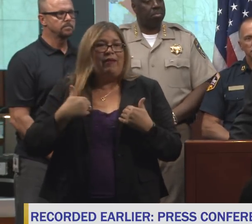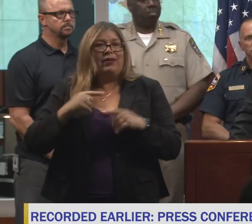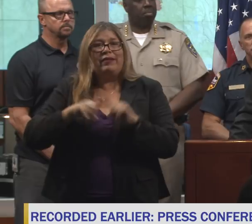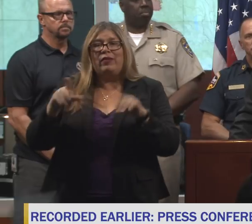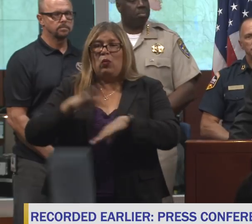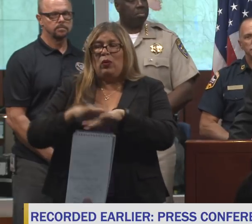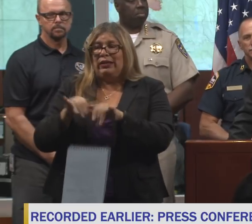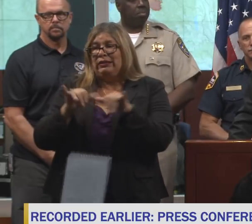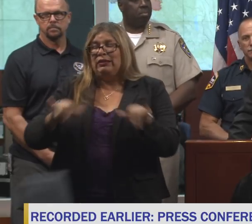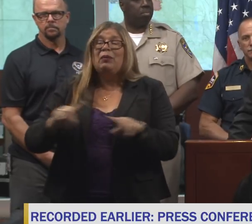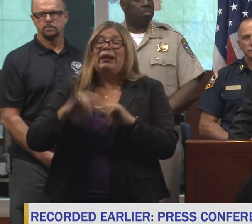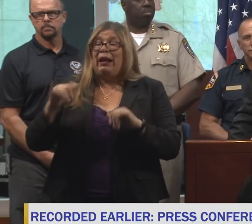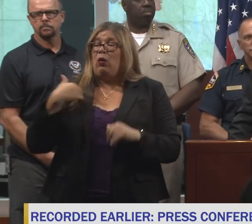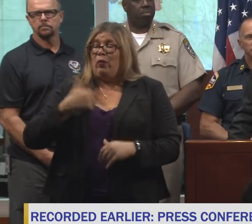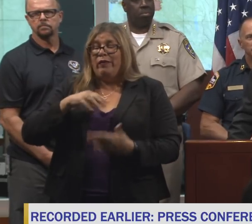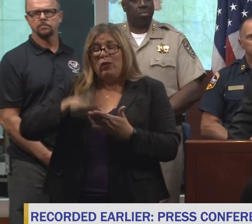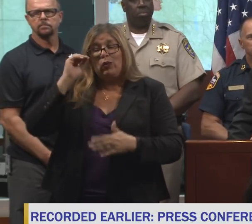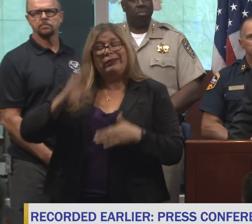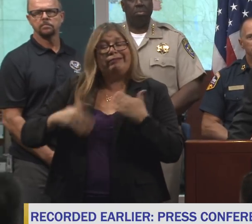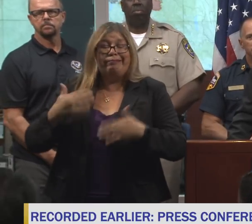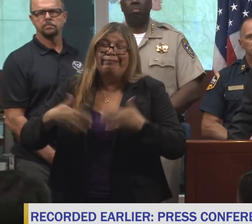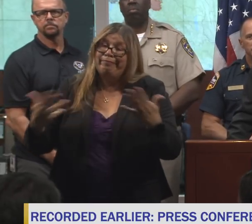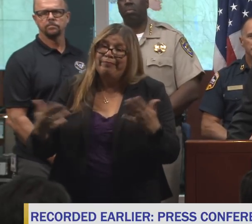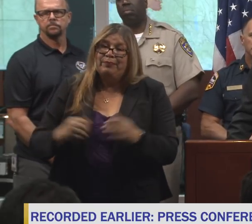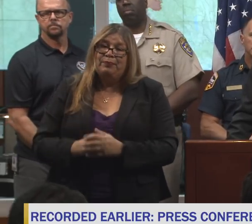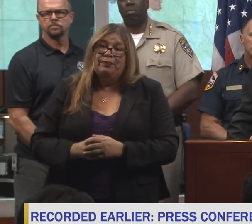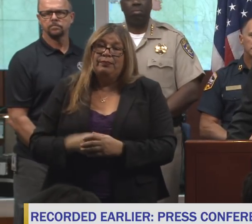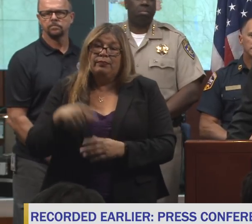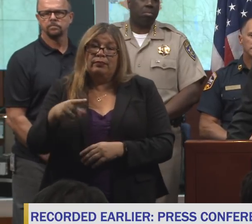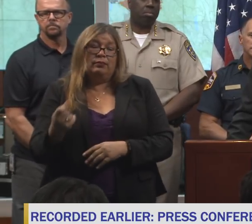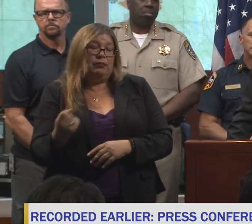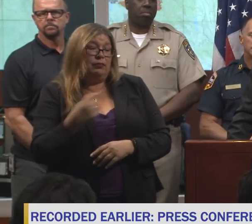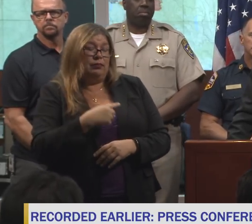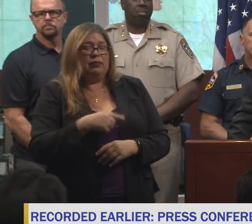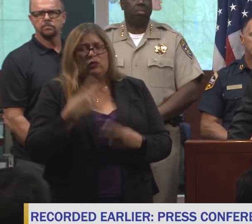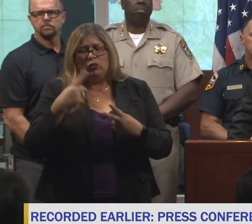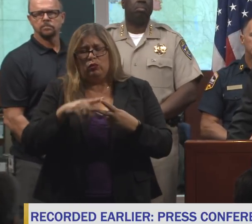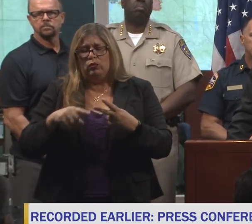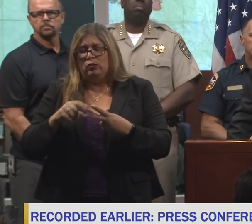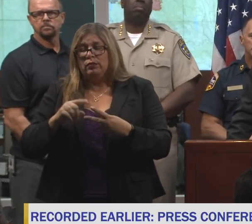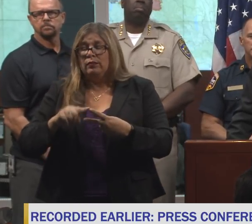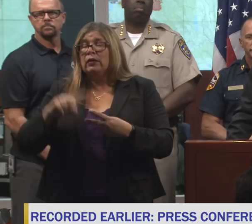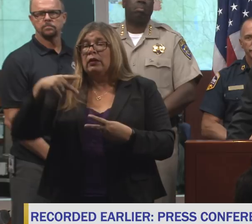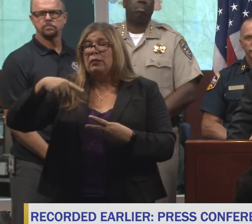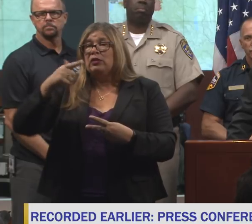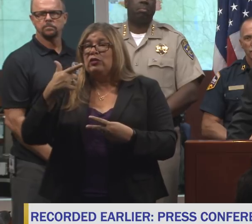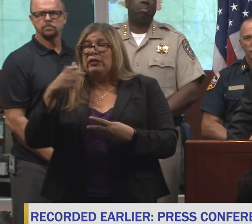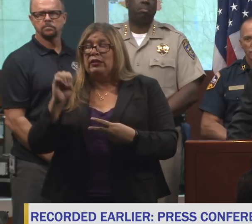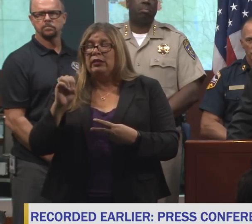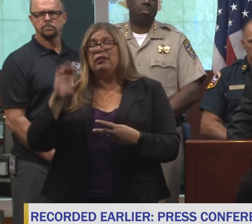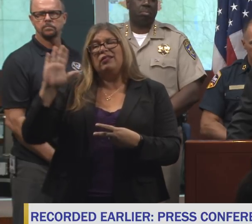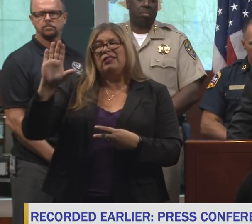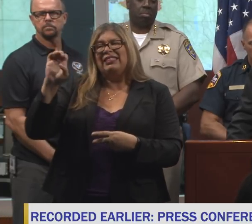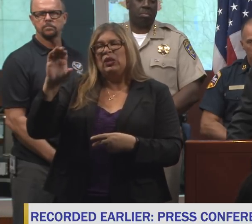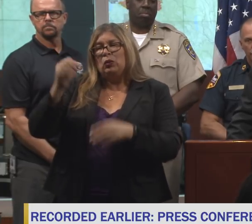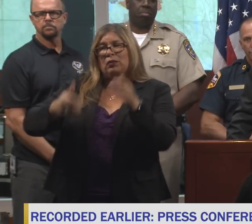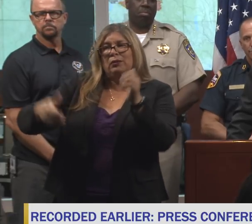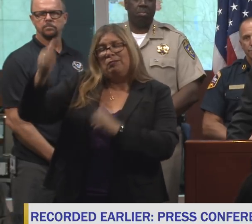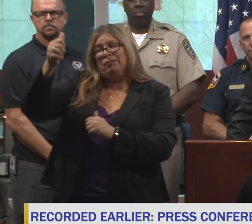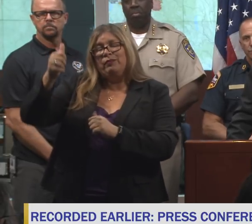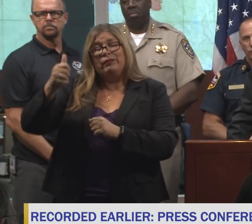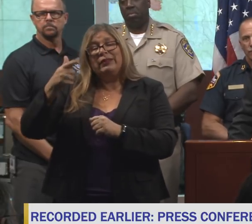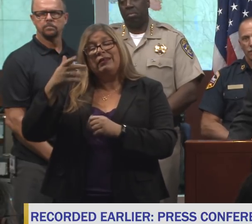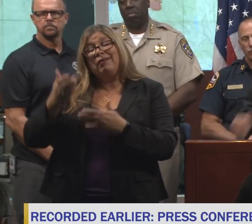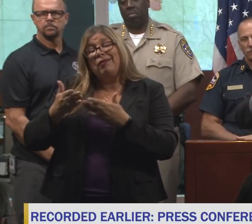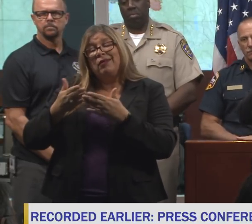we go. Two questions. One, PG&E's CEO, Mitchell Williams, called the proposal